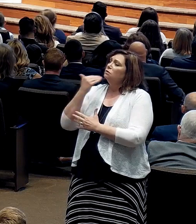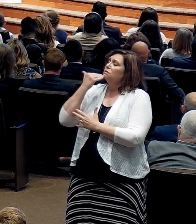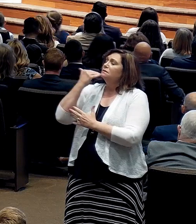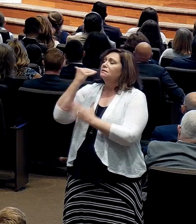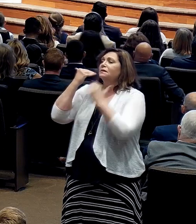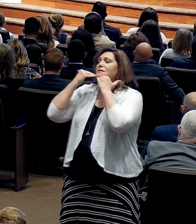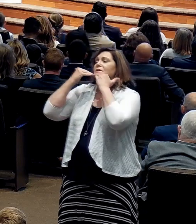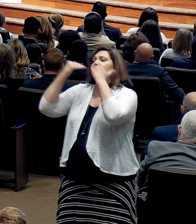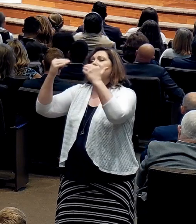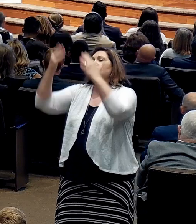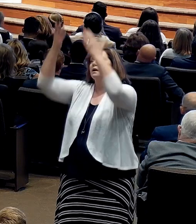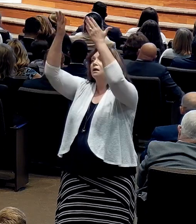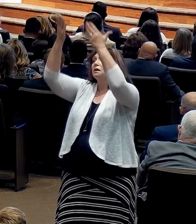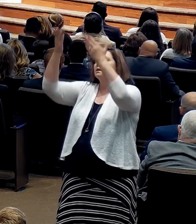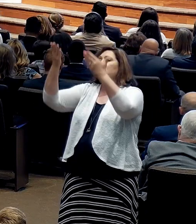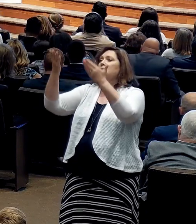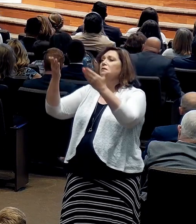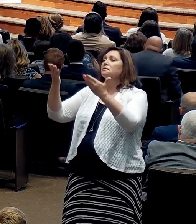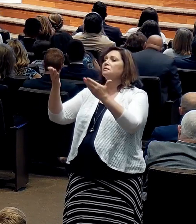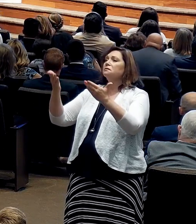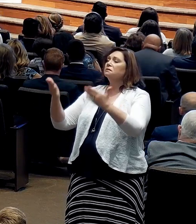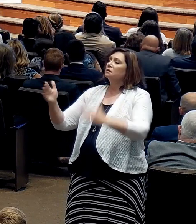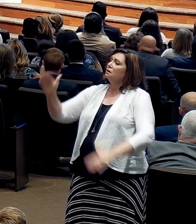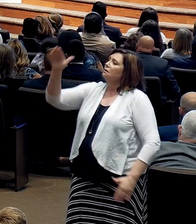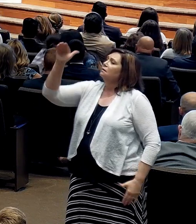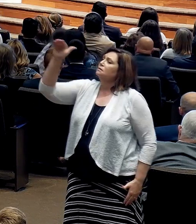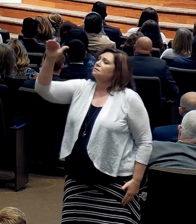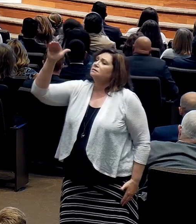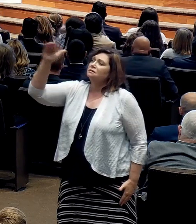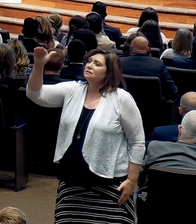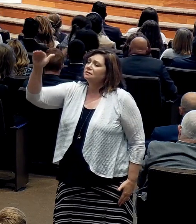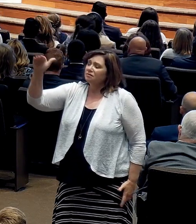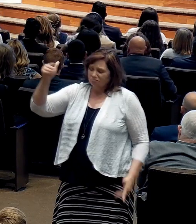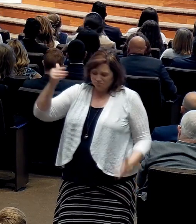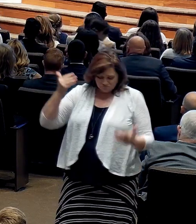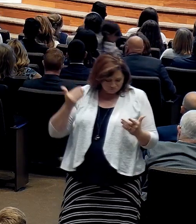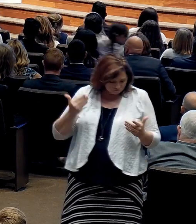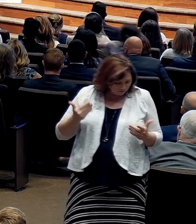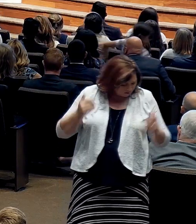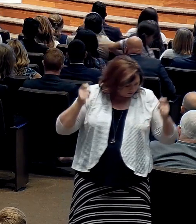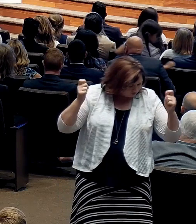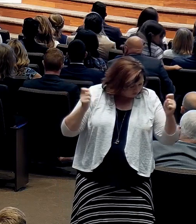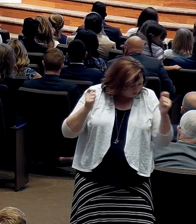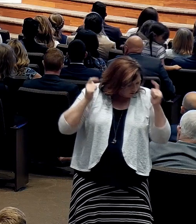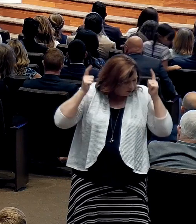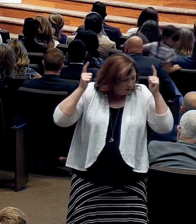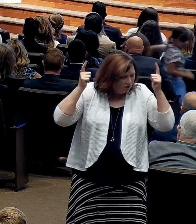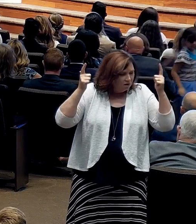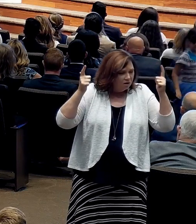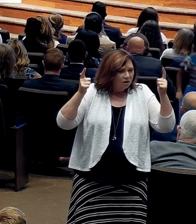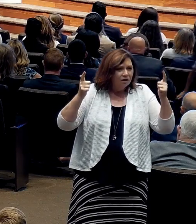I am so blessed, I know you've done for me,